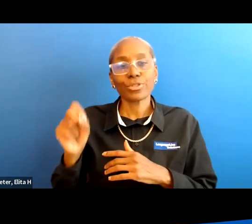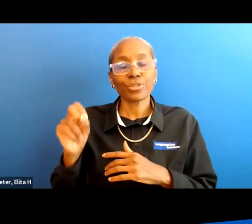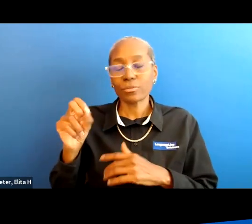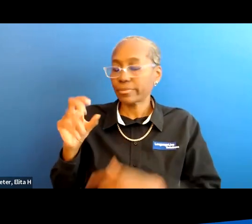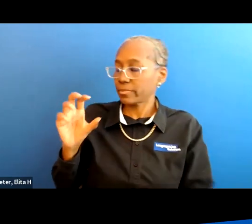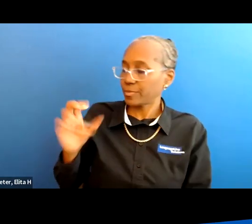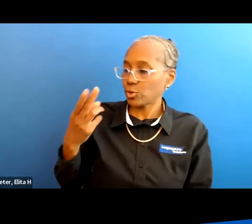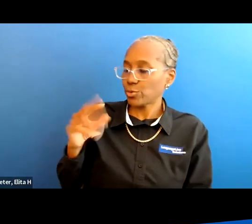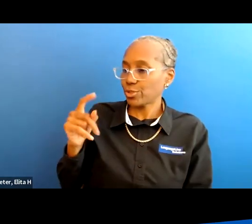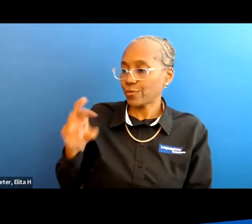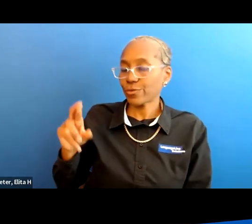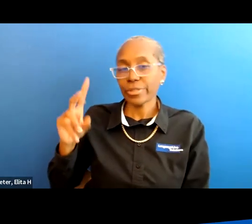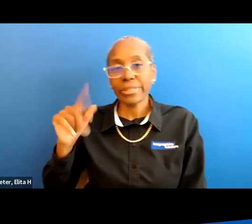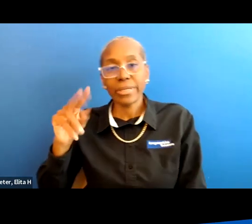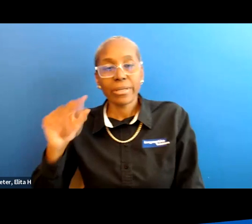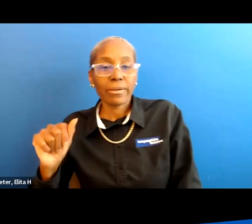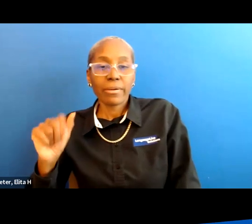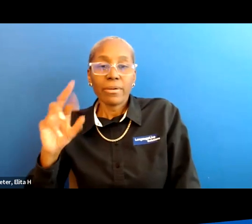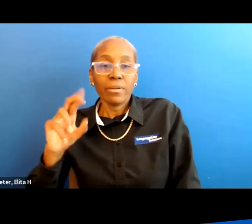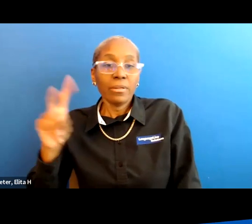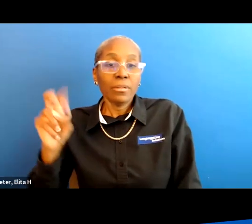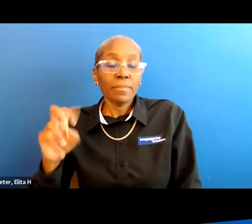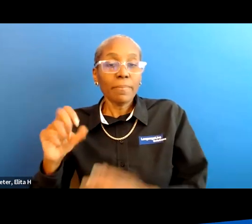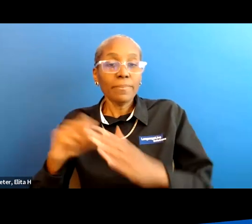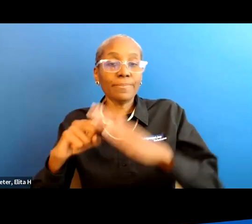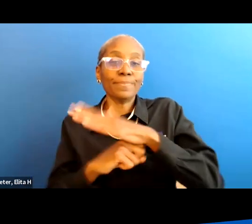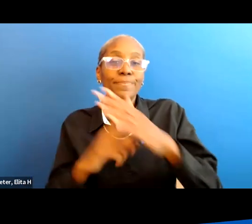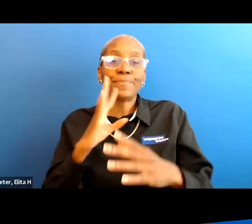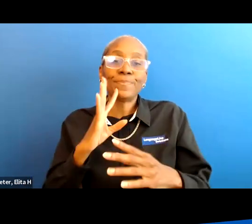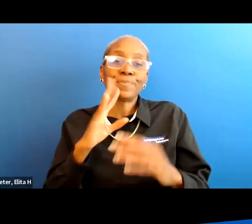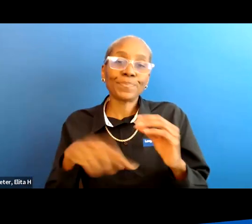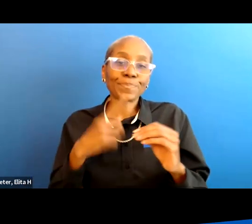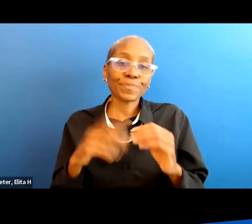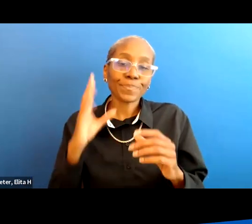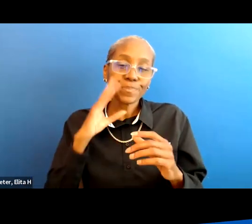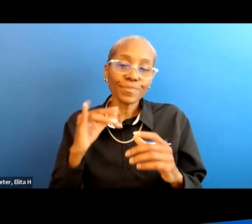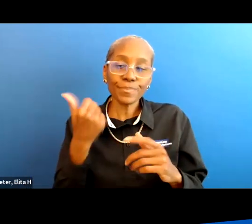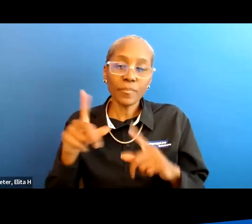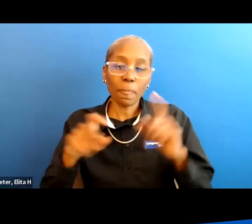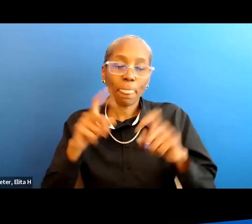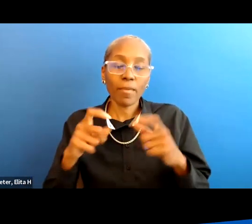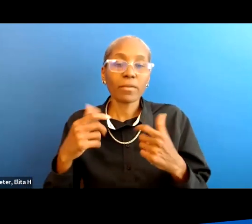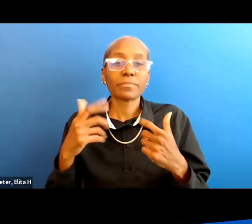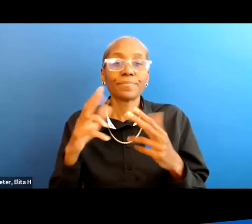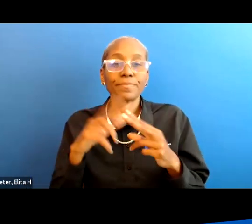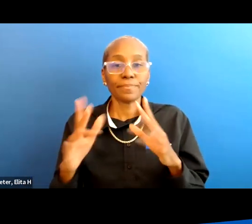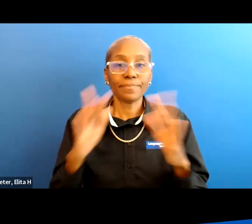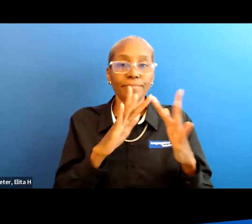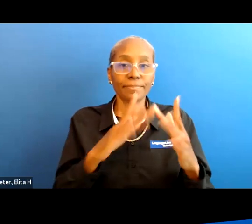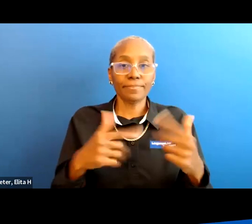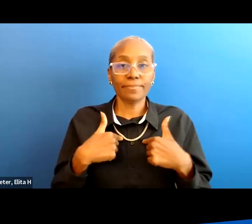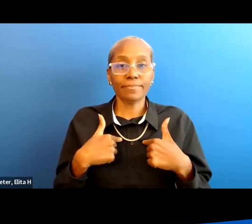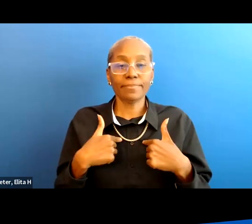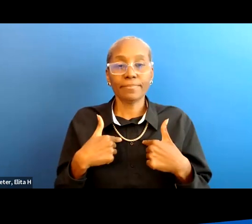dana reed foundation they know what they're talking about there be sure if you have any questions either to contact me